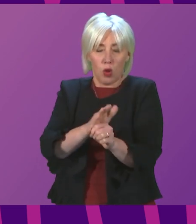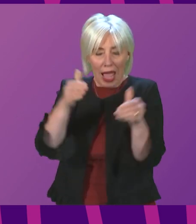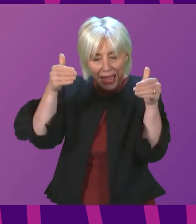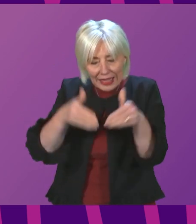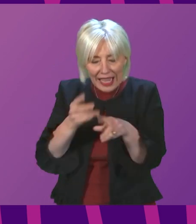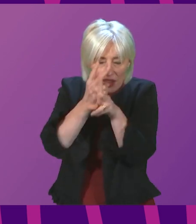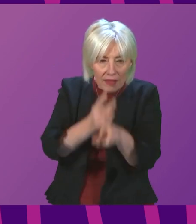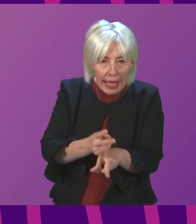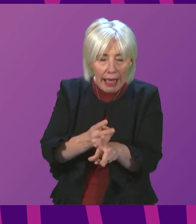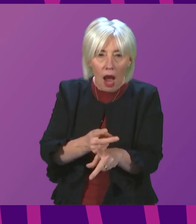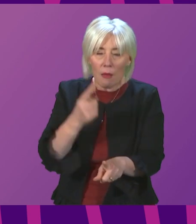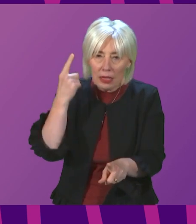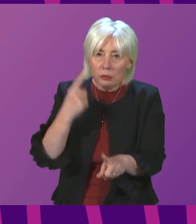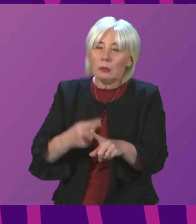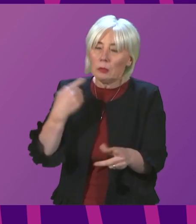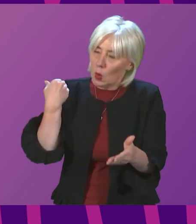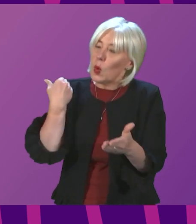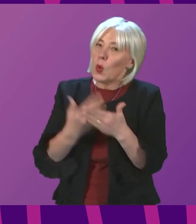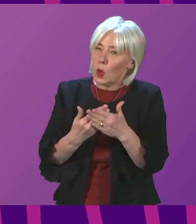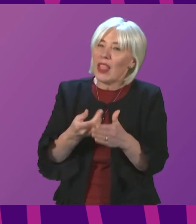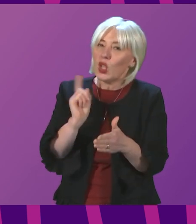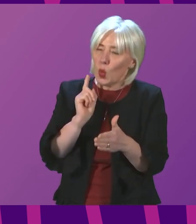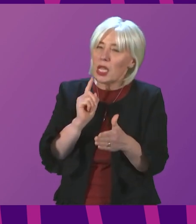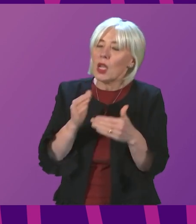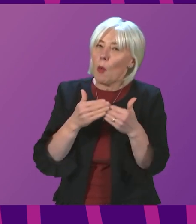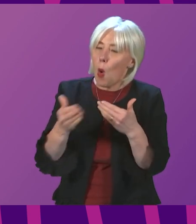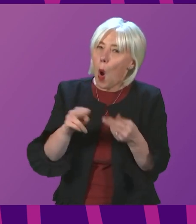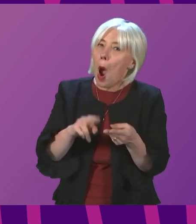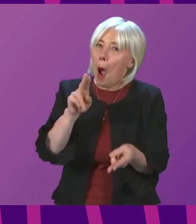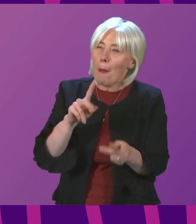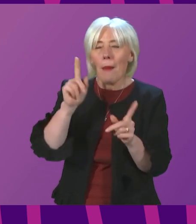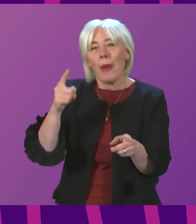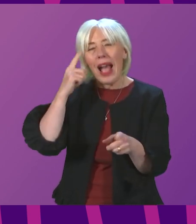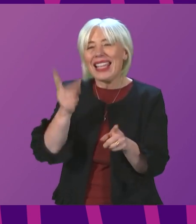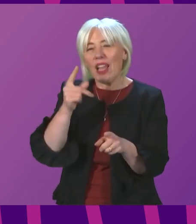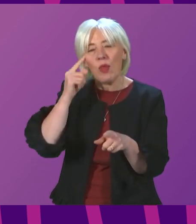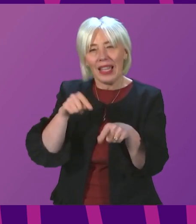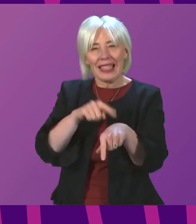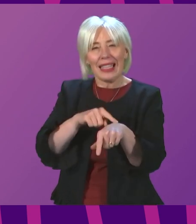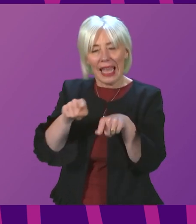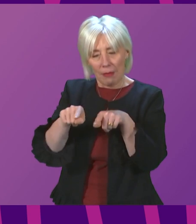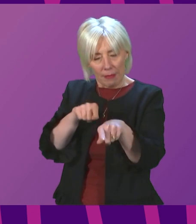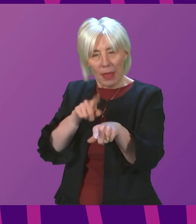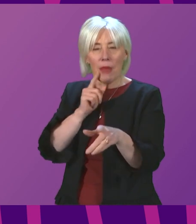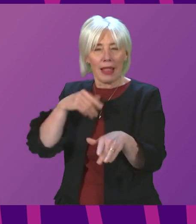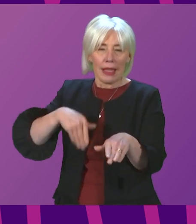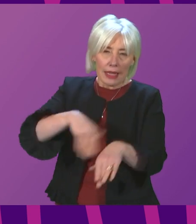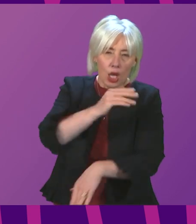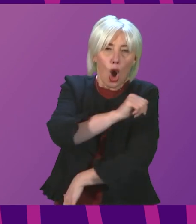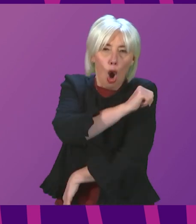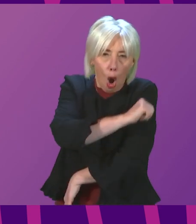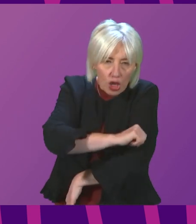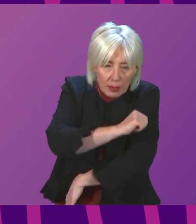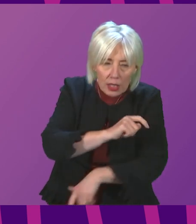rapidly in the past week than in previous weeks. However, this is likely to reflect the time lag between people becoming hospitalised and then